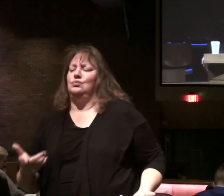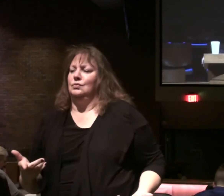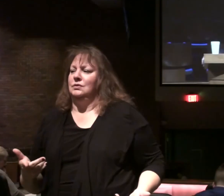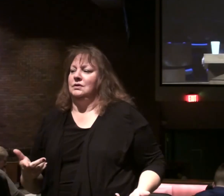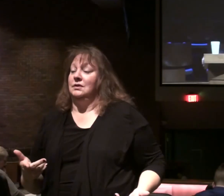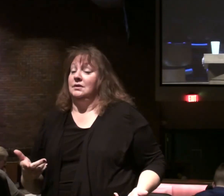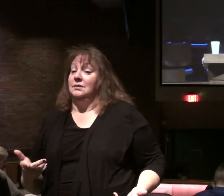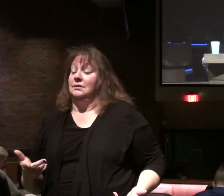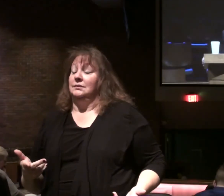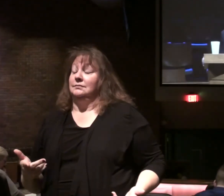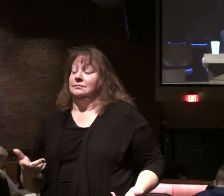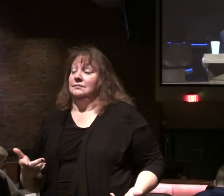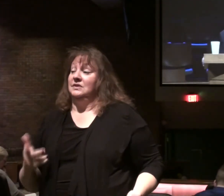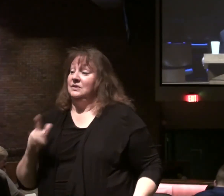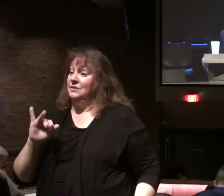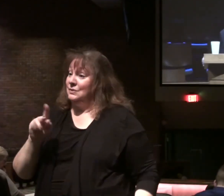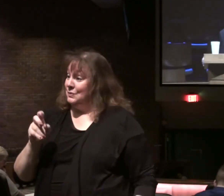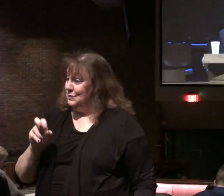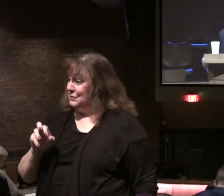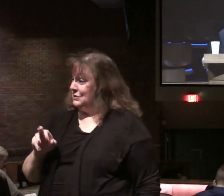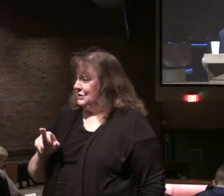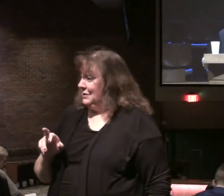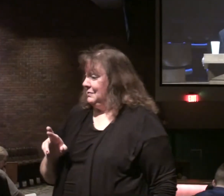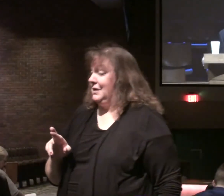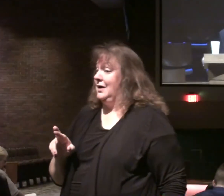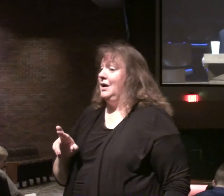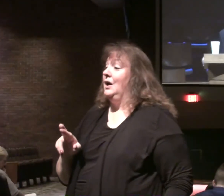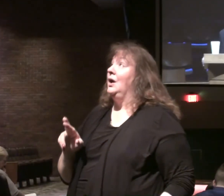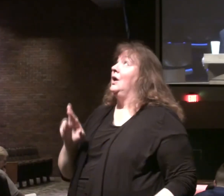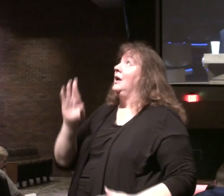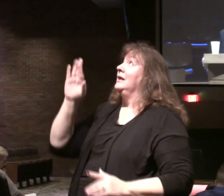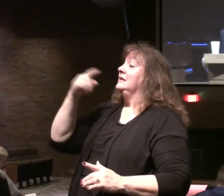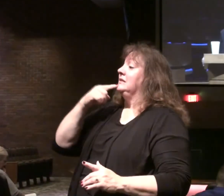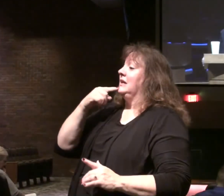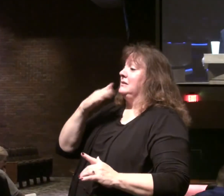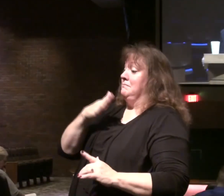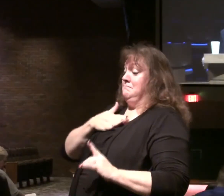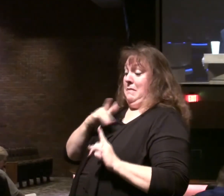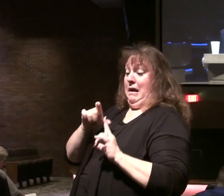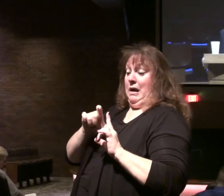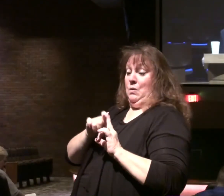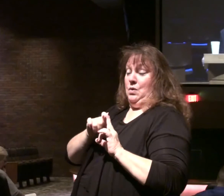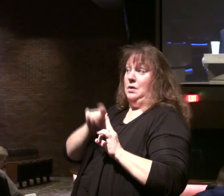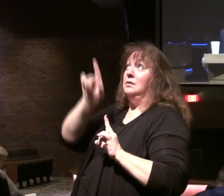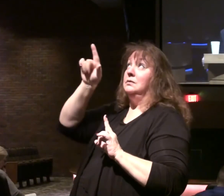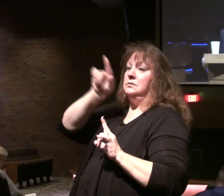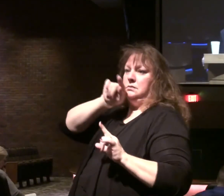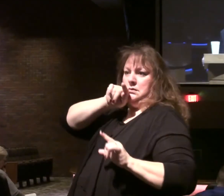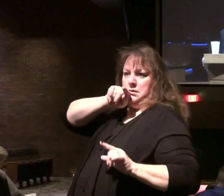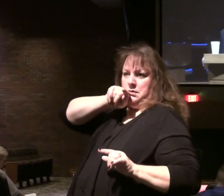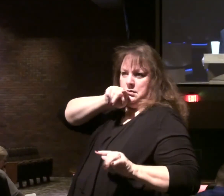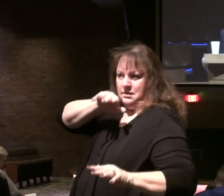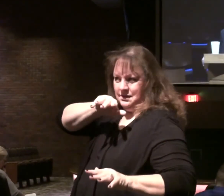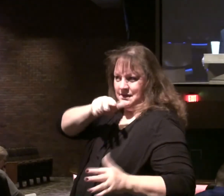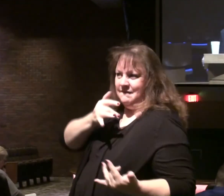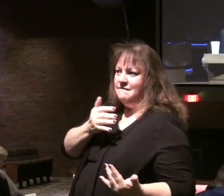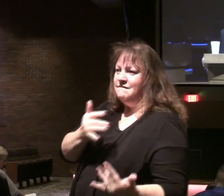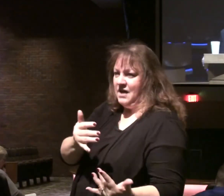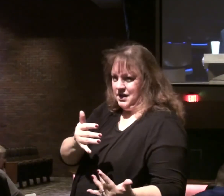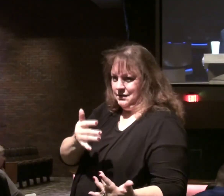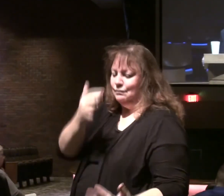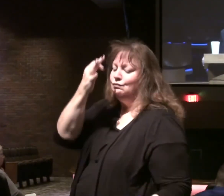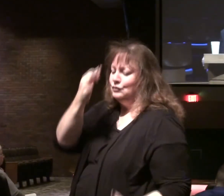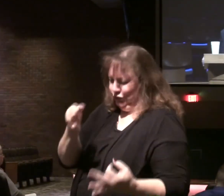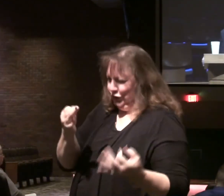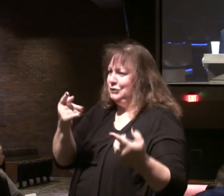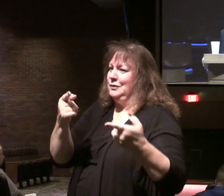Thus it will be done to them. So Jeremiah. I'm making your words. Fire. I'm going to bring the judgment on them.